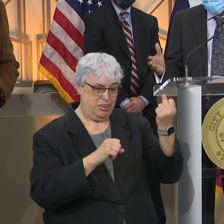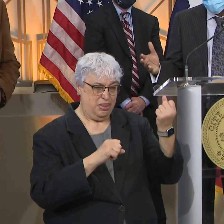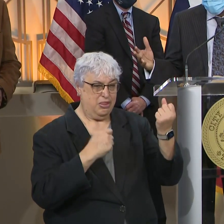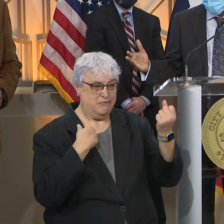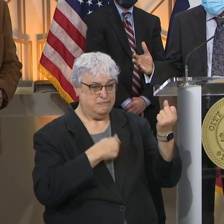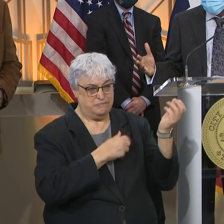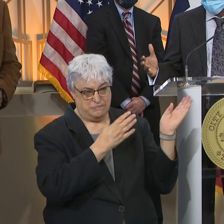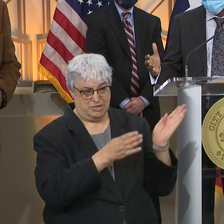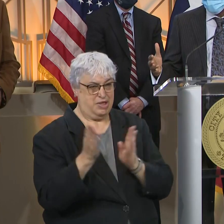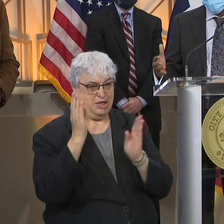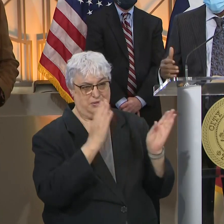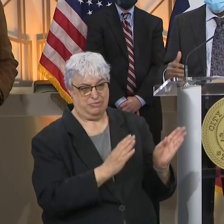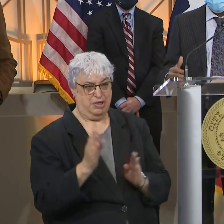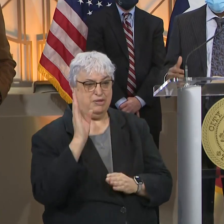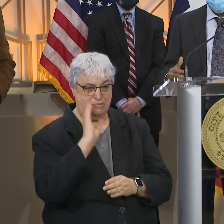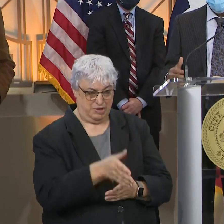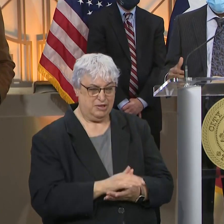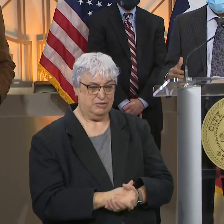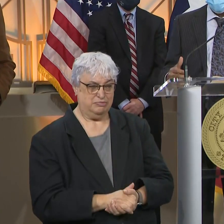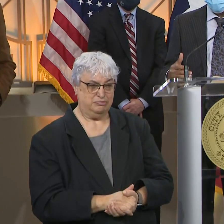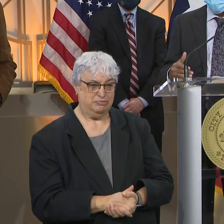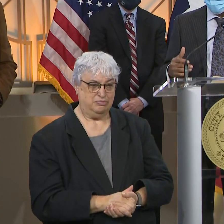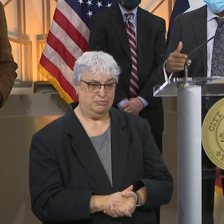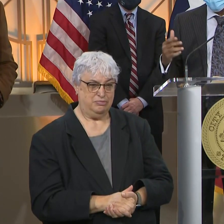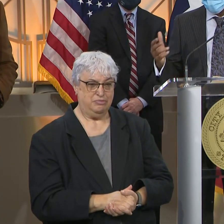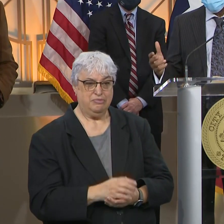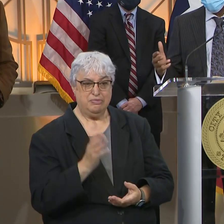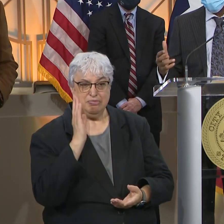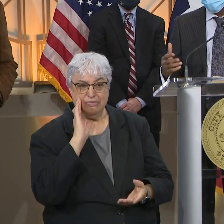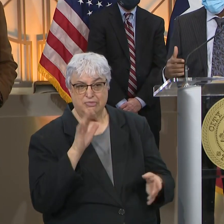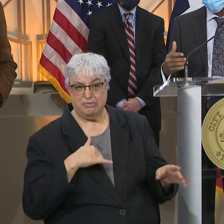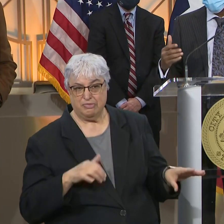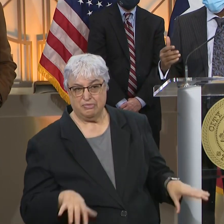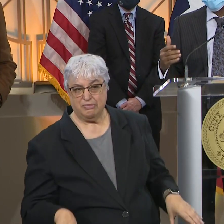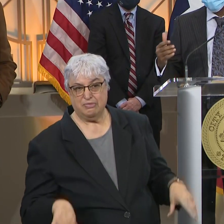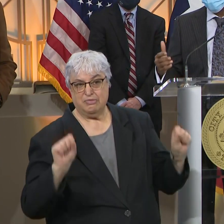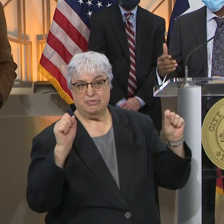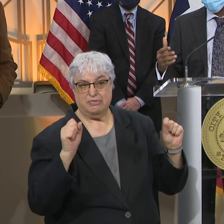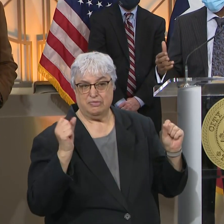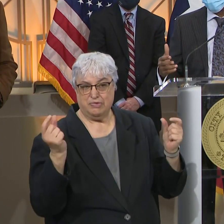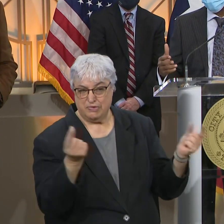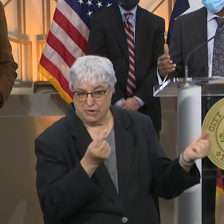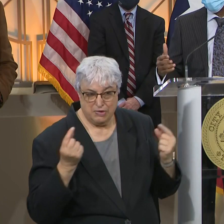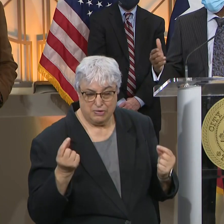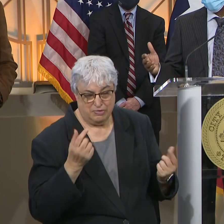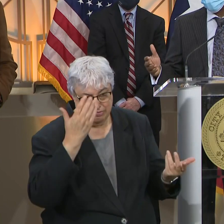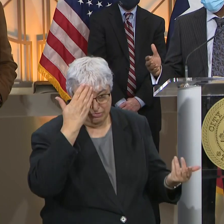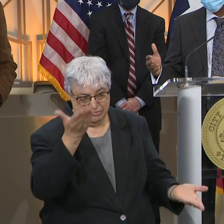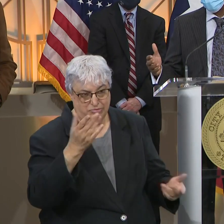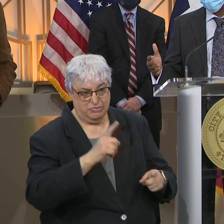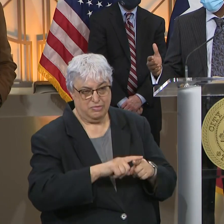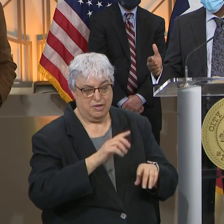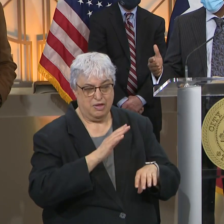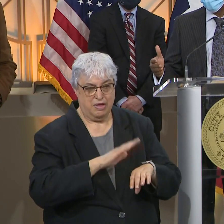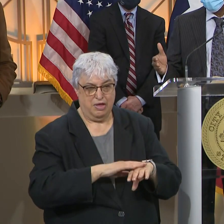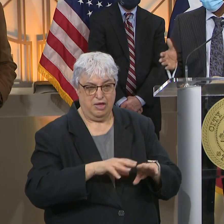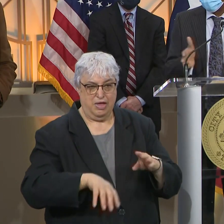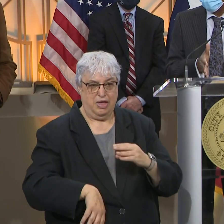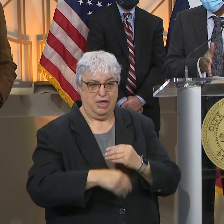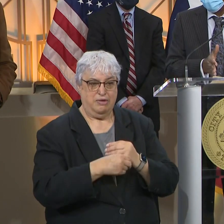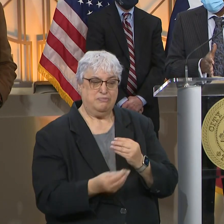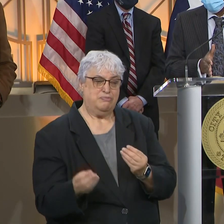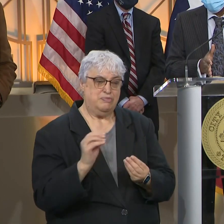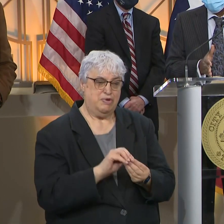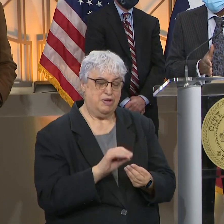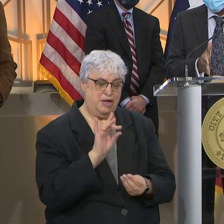the plans for it. But whether or not they will be activated will be, will depend on whether or not we get additional shipments. Because